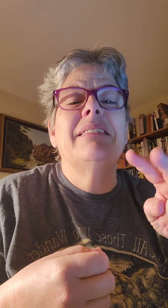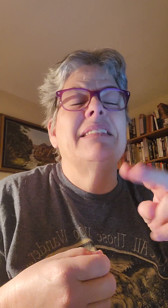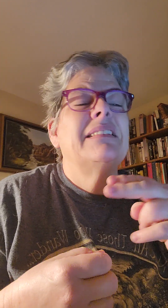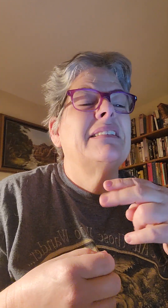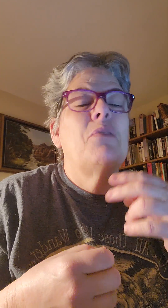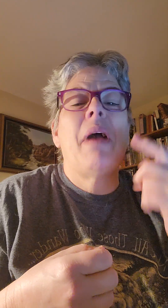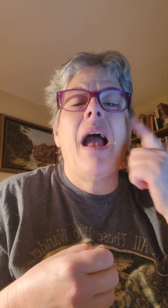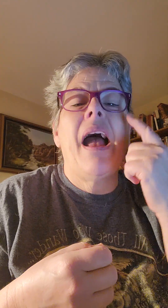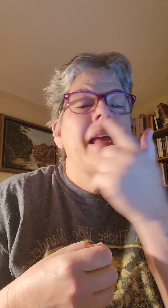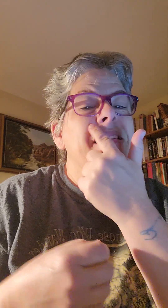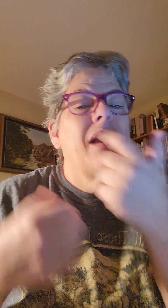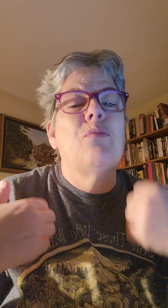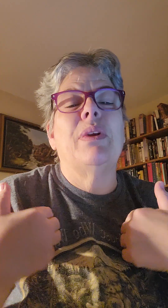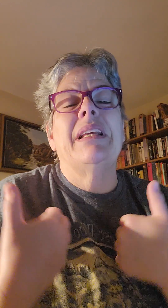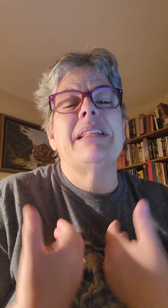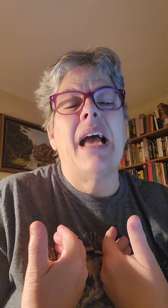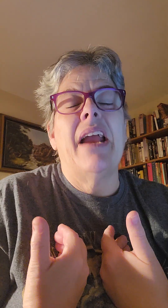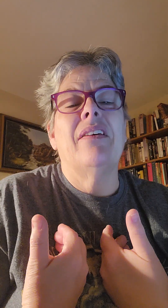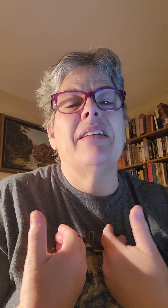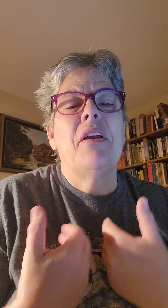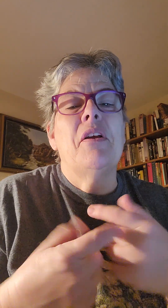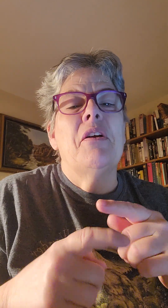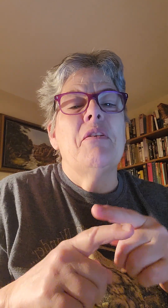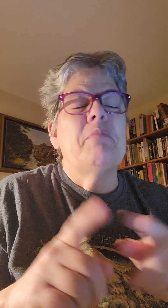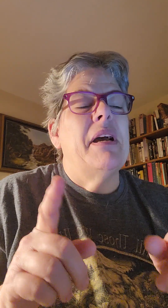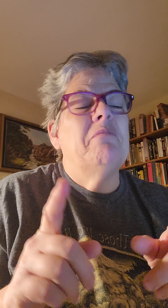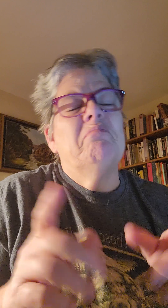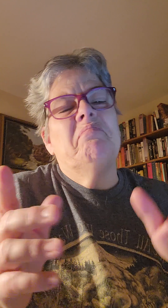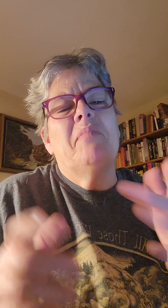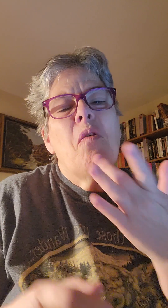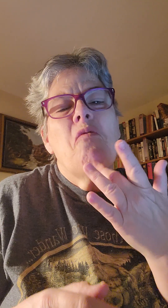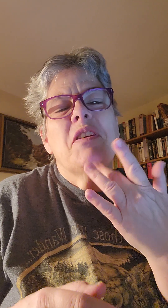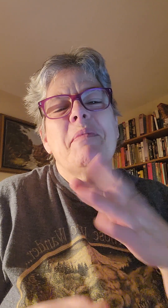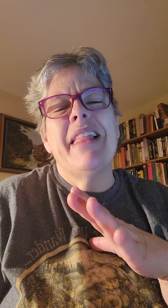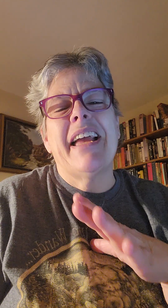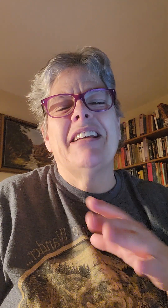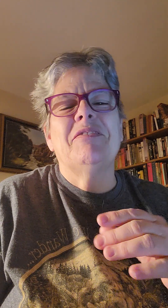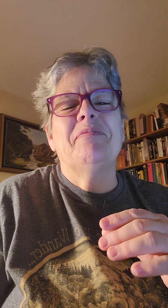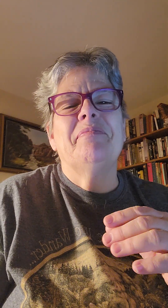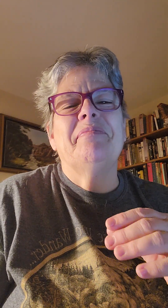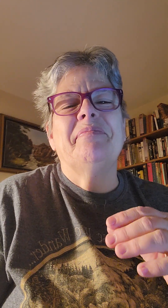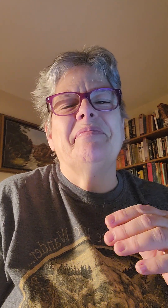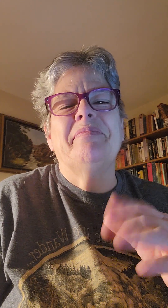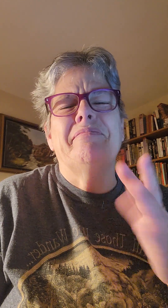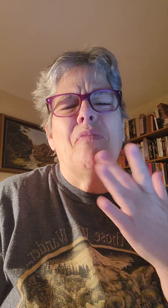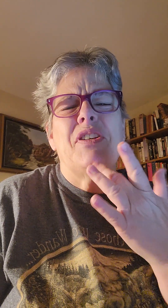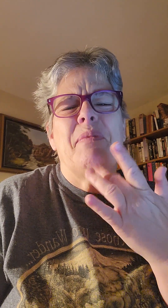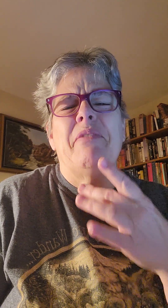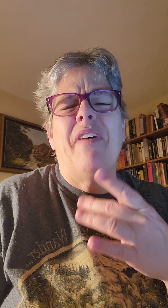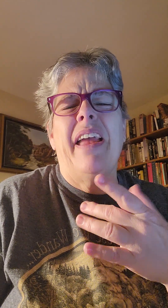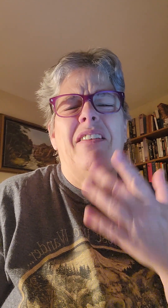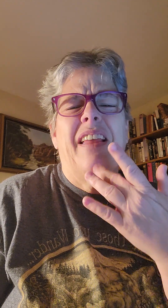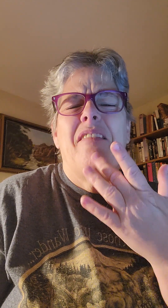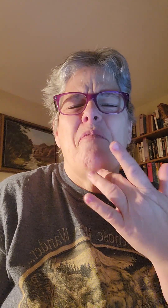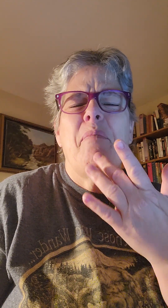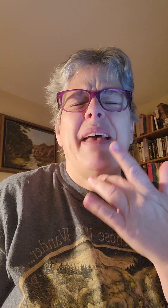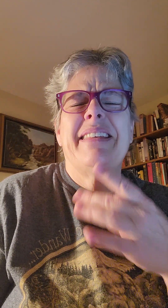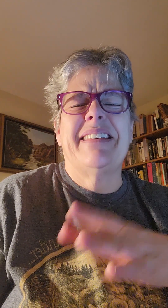and my eyes get really tired, but wish me luck. Wish me fine. Best